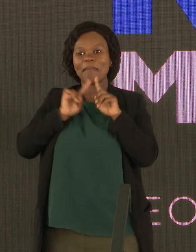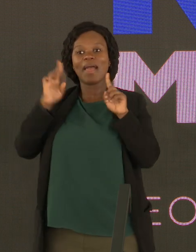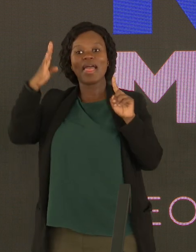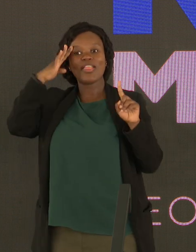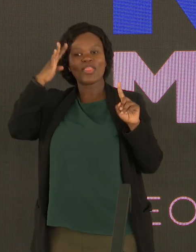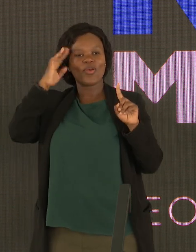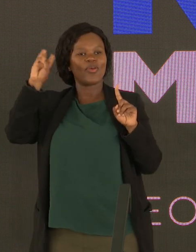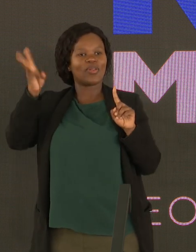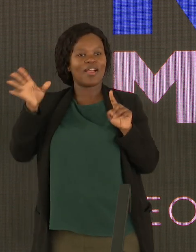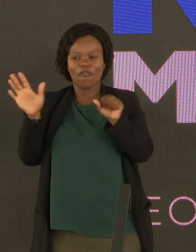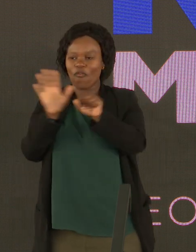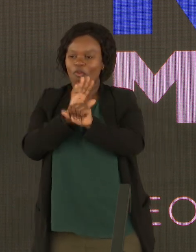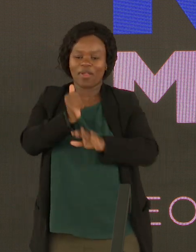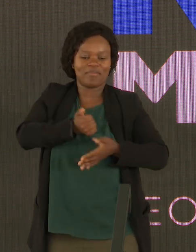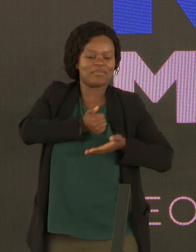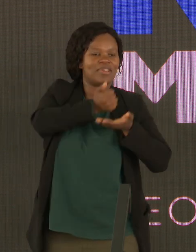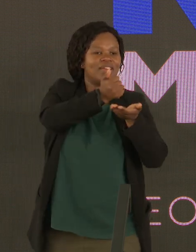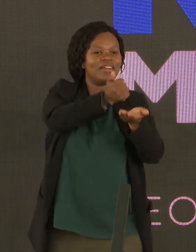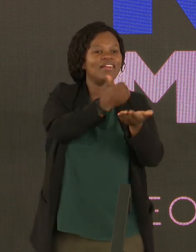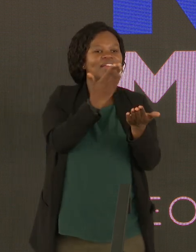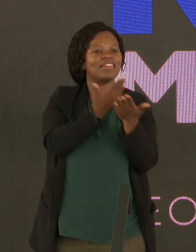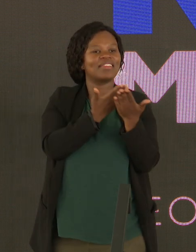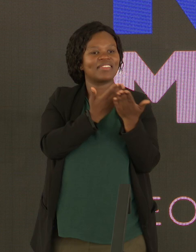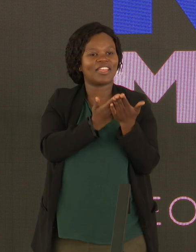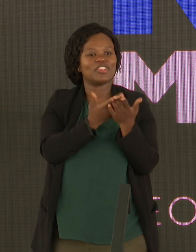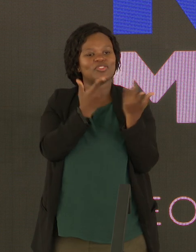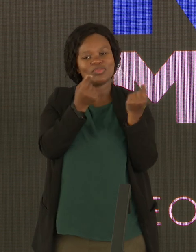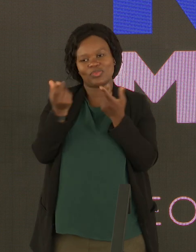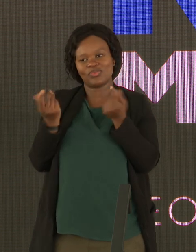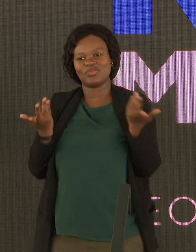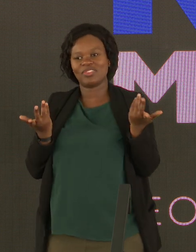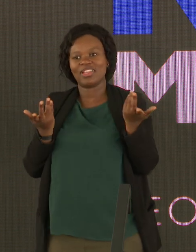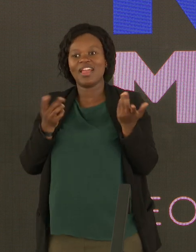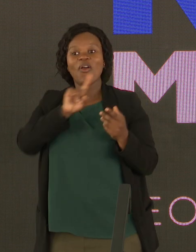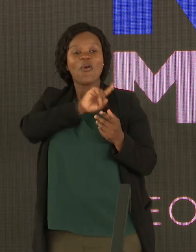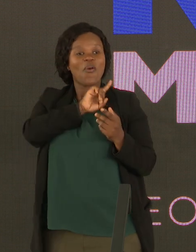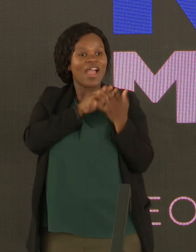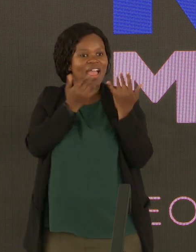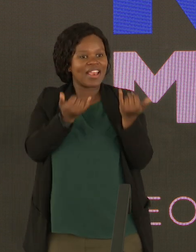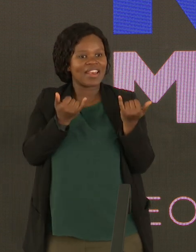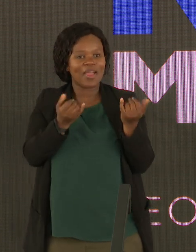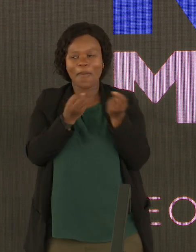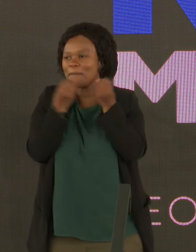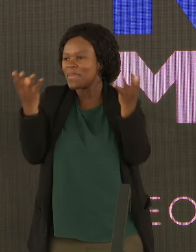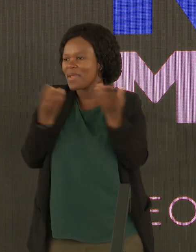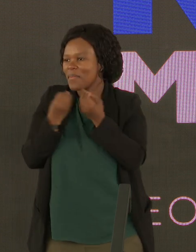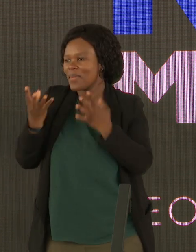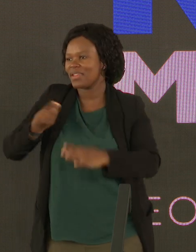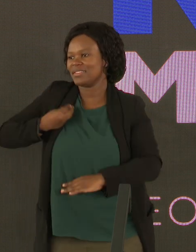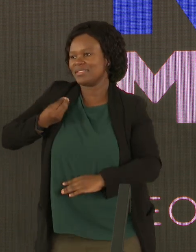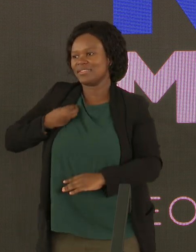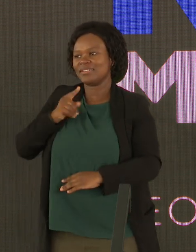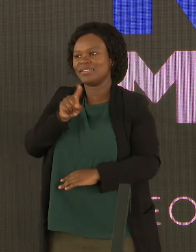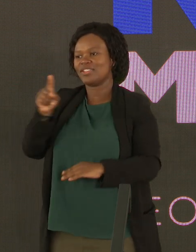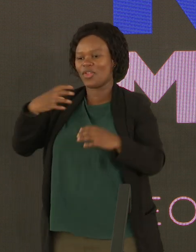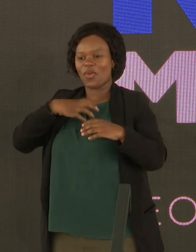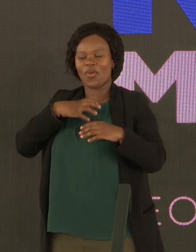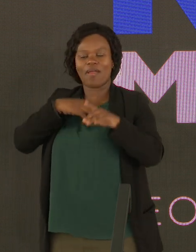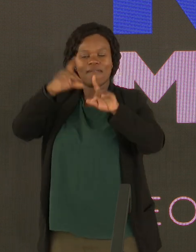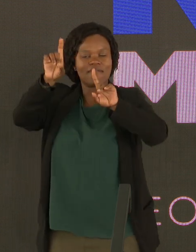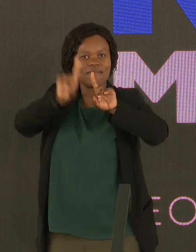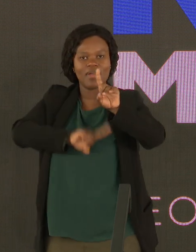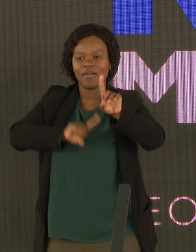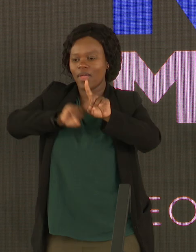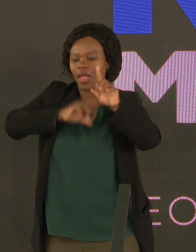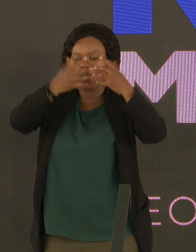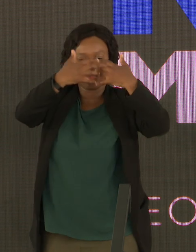-funded and they can actually produce what they were meant to produce. Because at the moment, lots of our young youth-owned businesses are failing and